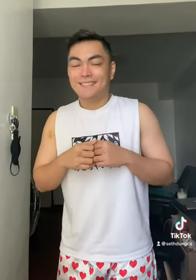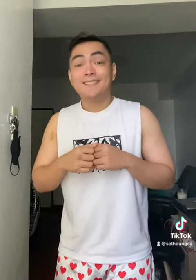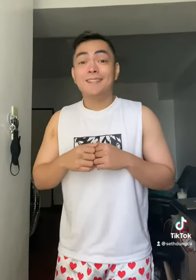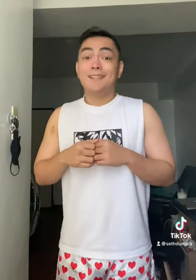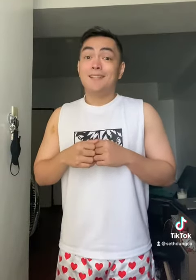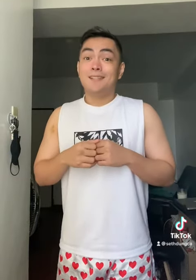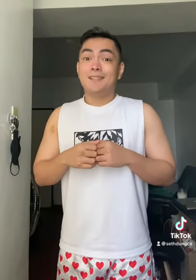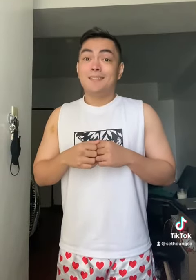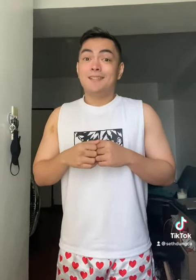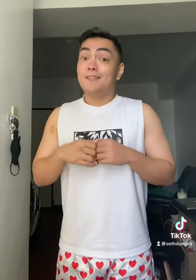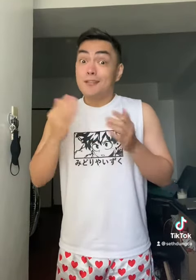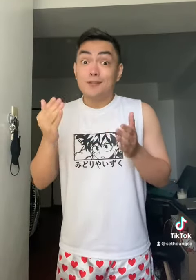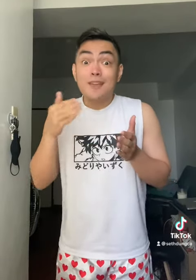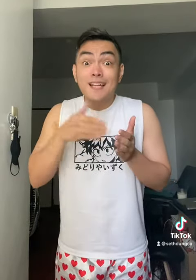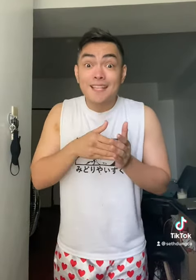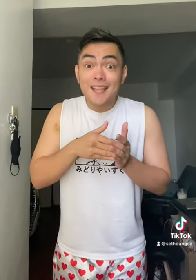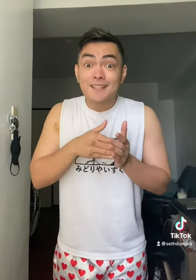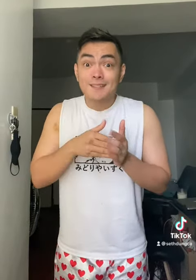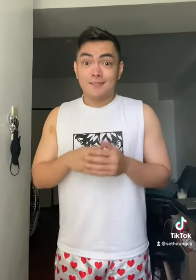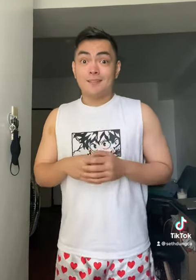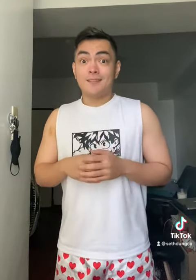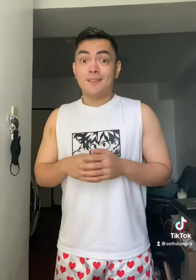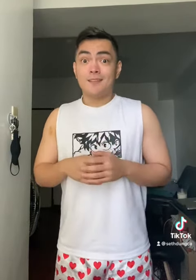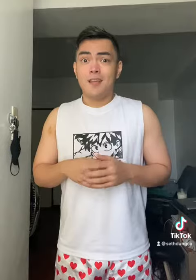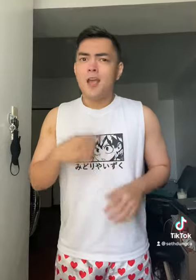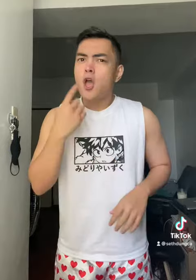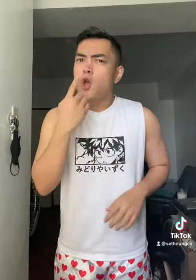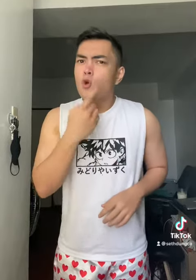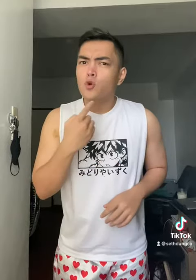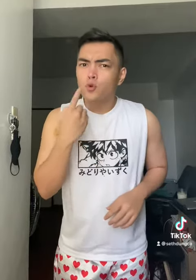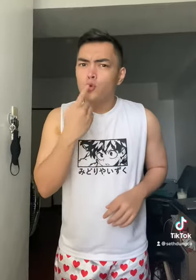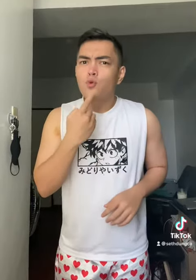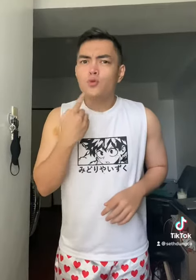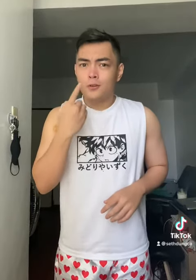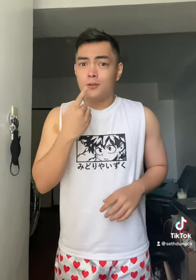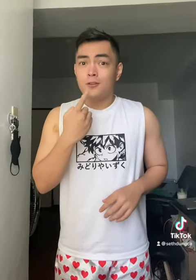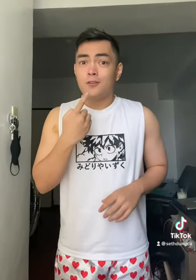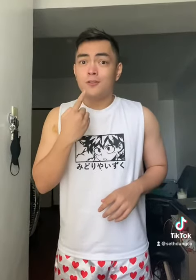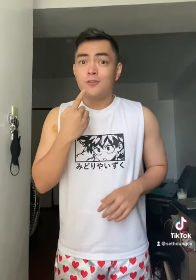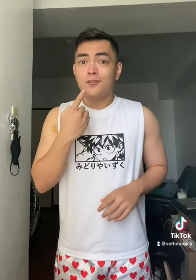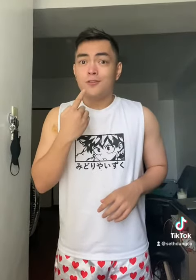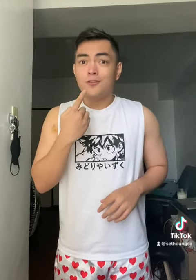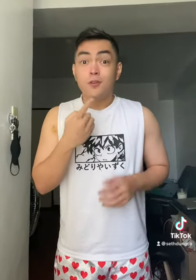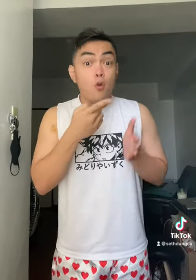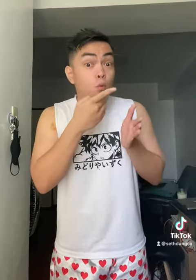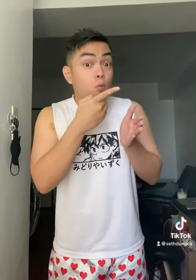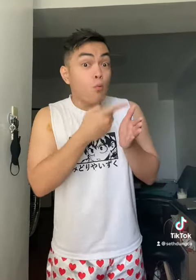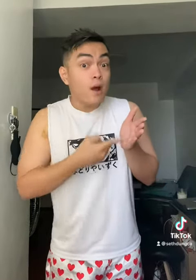Let's do that again. Who? What?